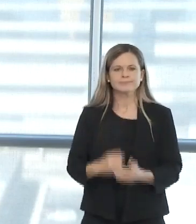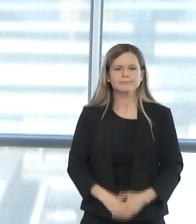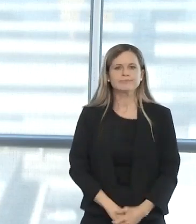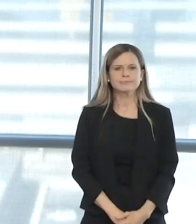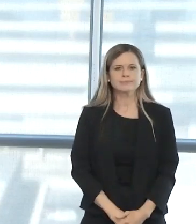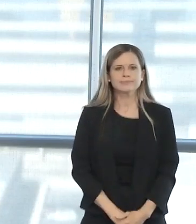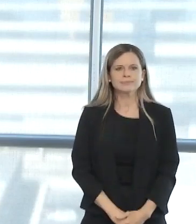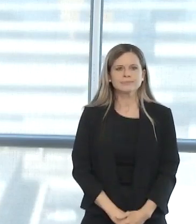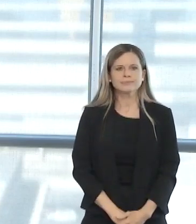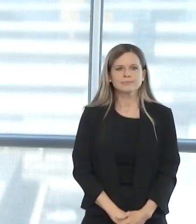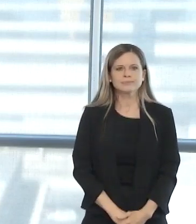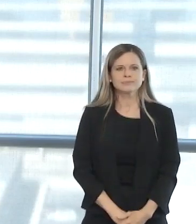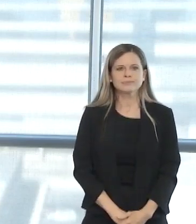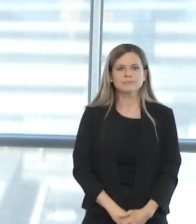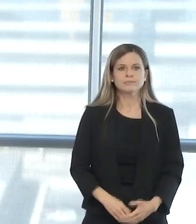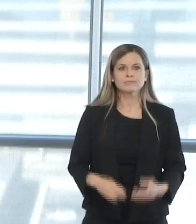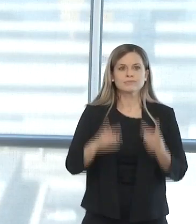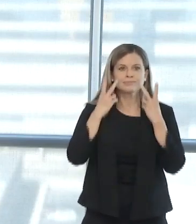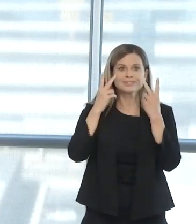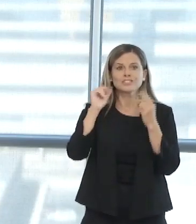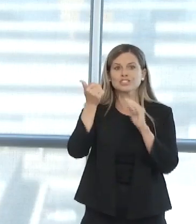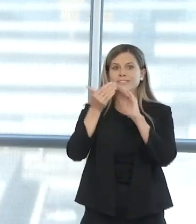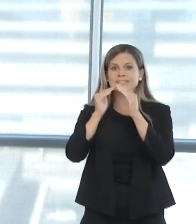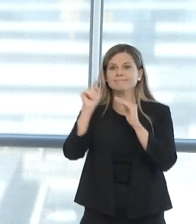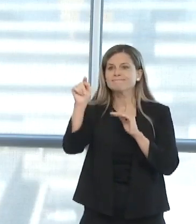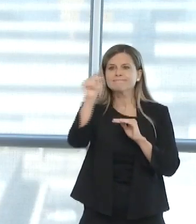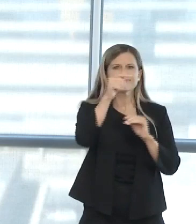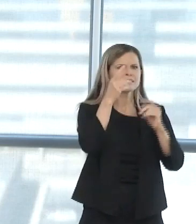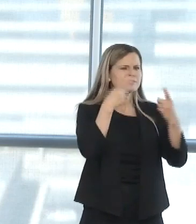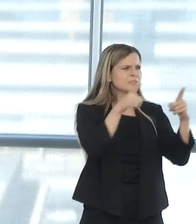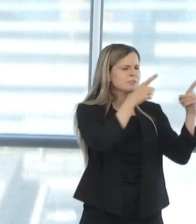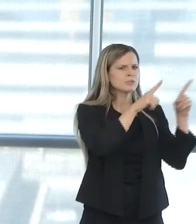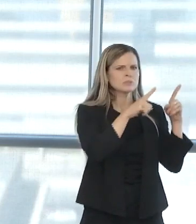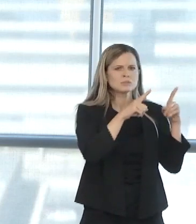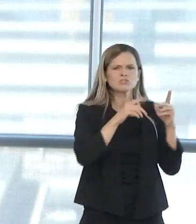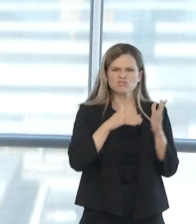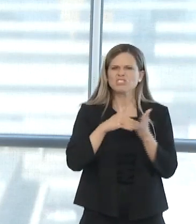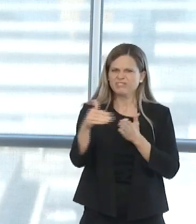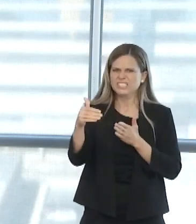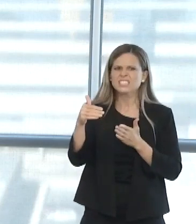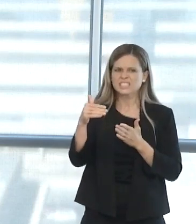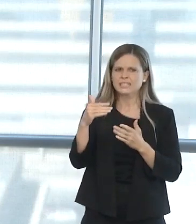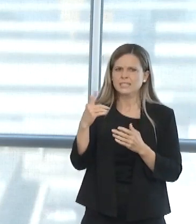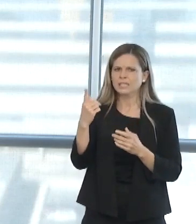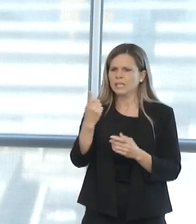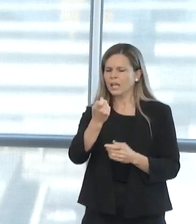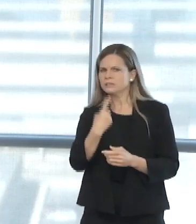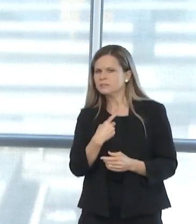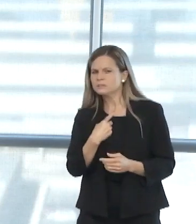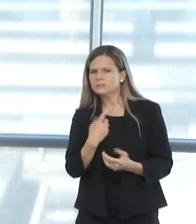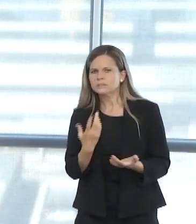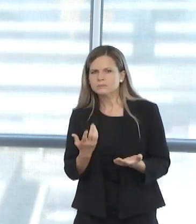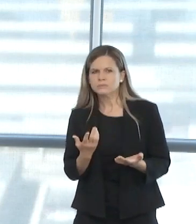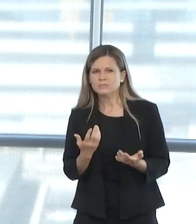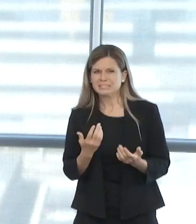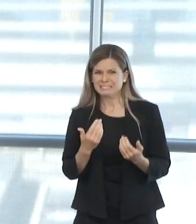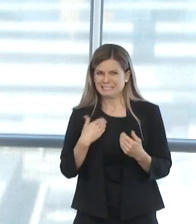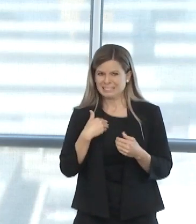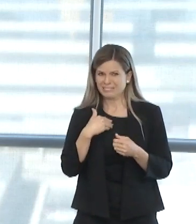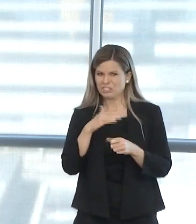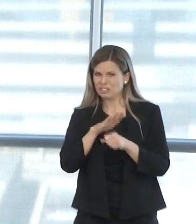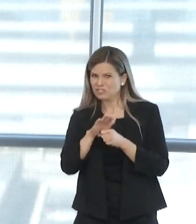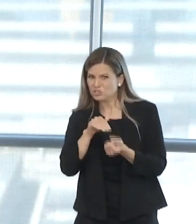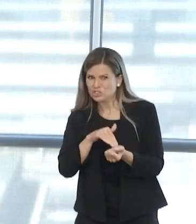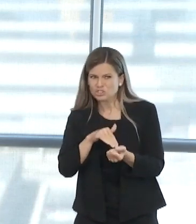has happened in other cities around the country, I have been frequently asked the question, will we have enough providers and equipment